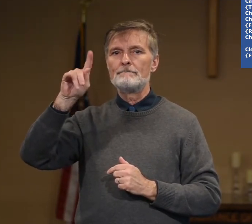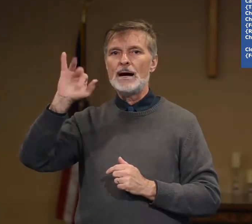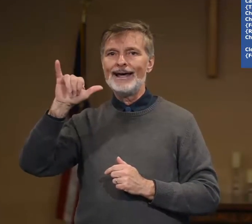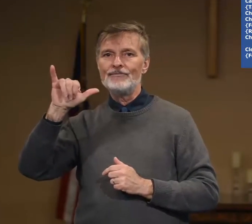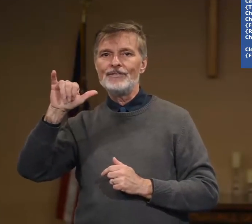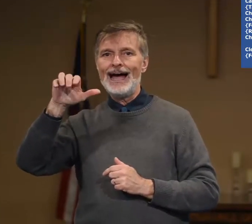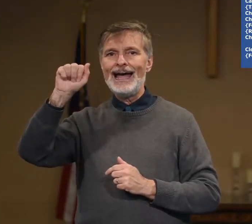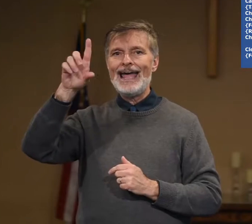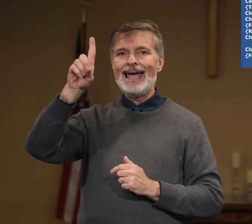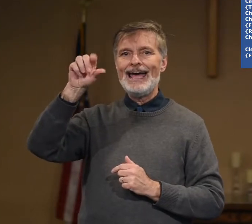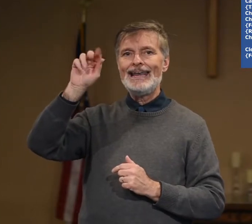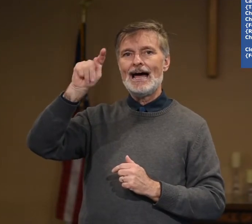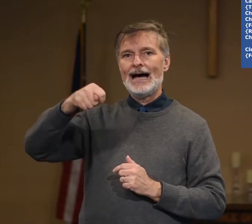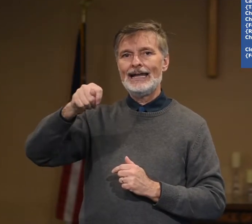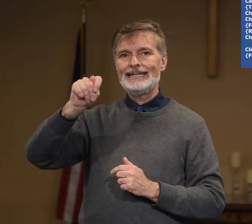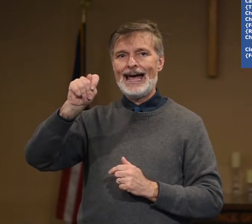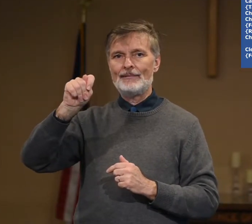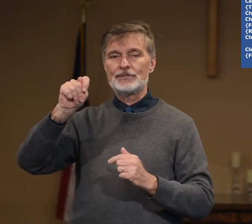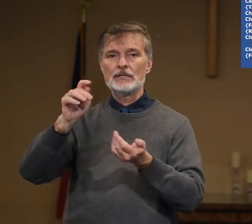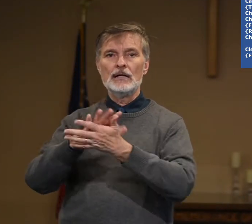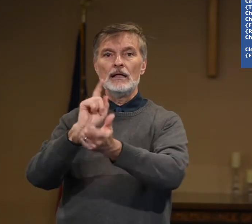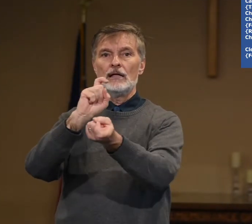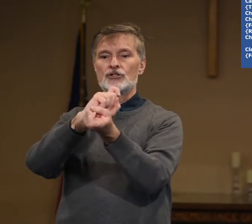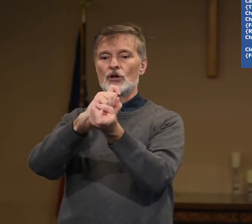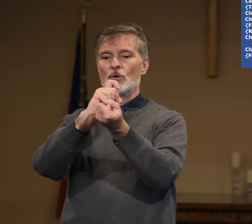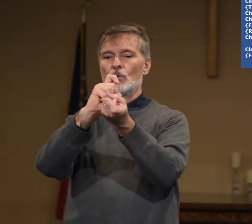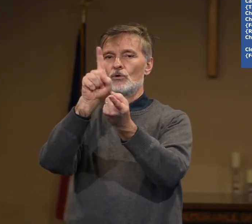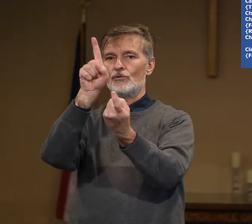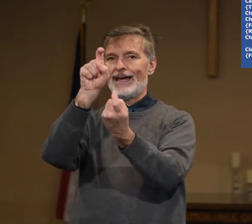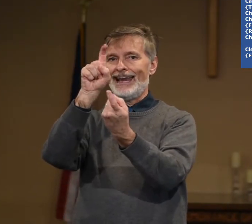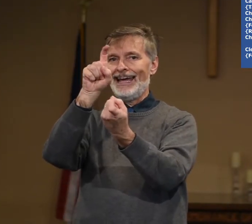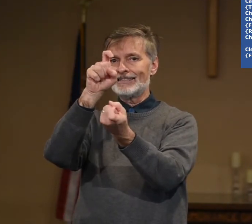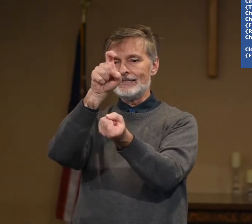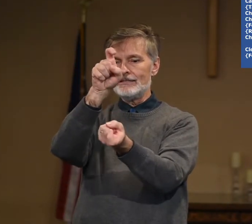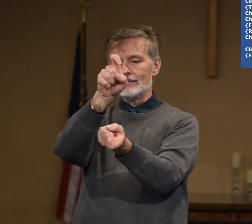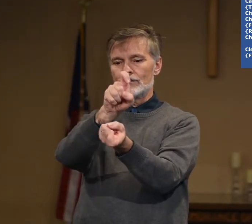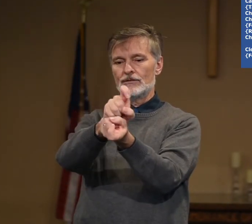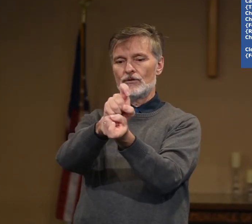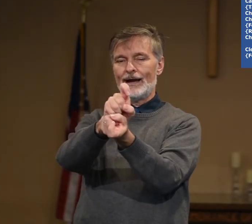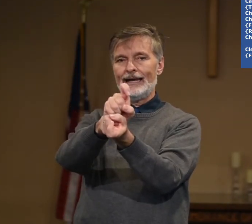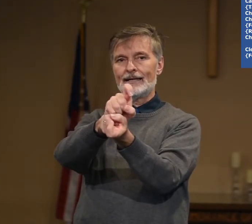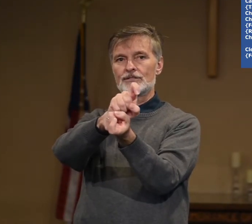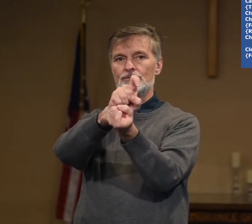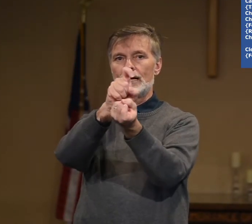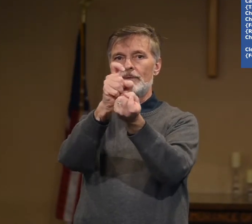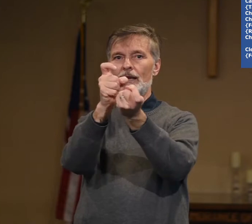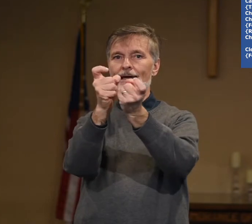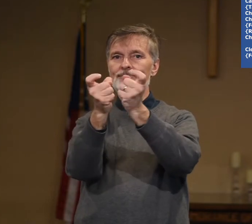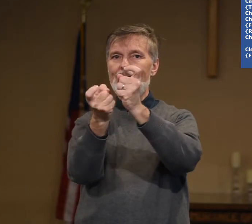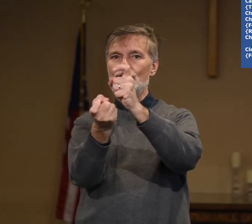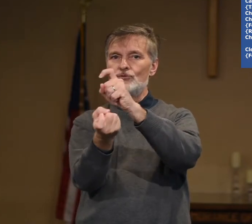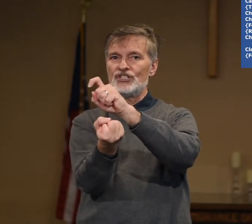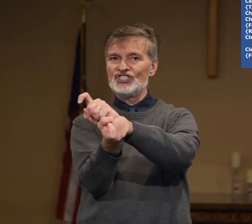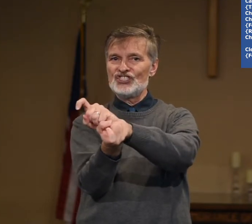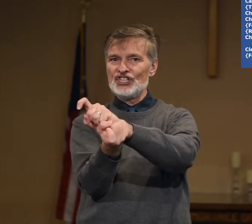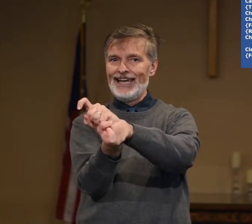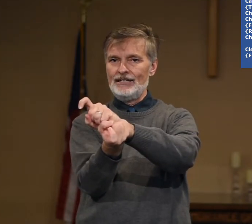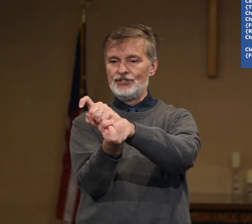modify, and adapt. So you've got X's, the right X on top of the left, and you just change